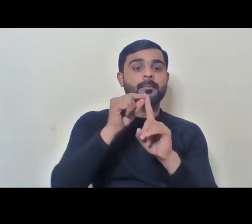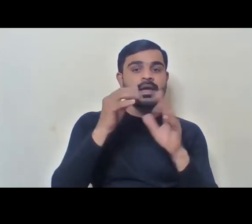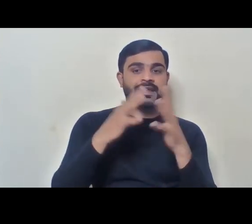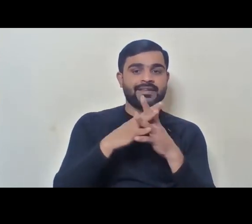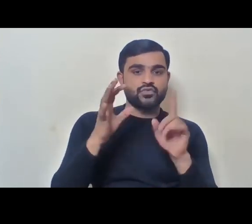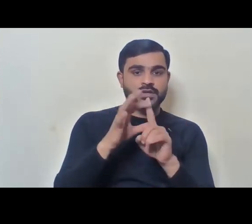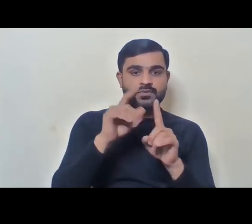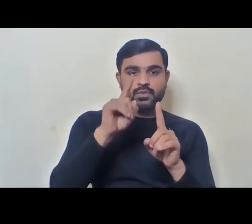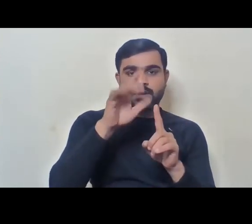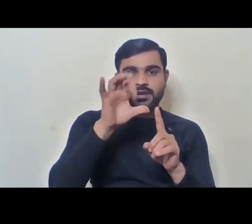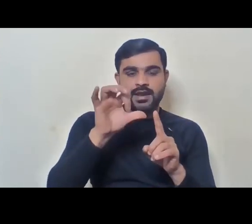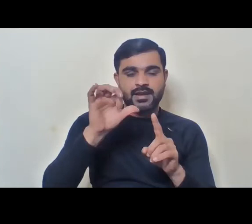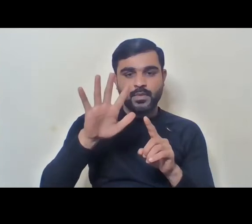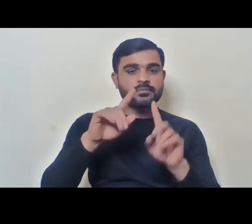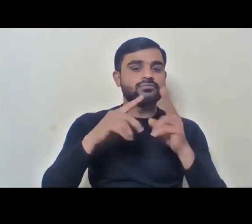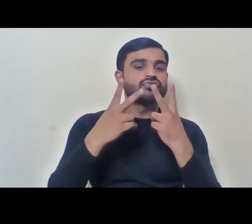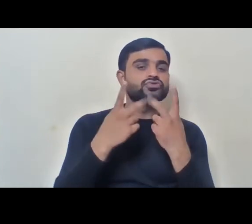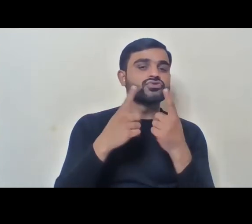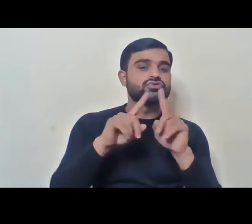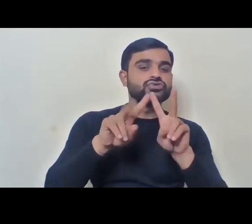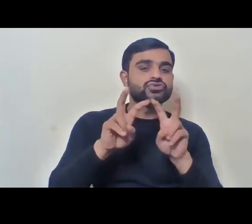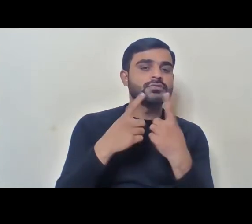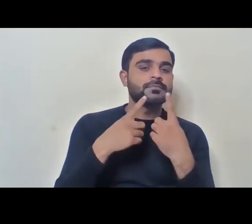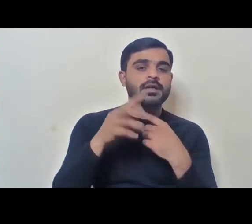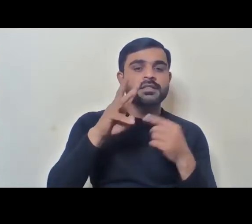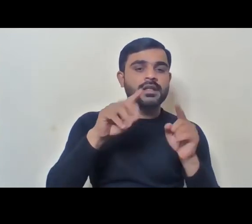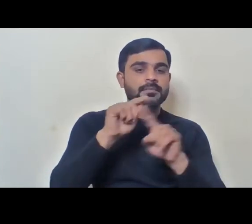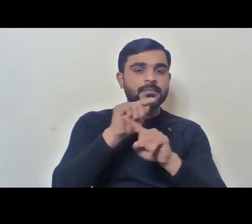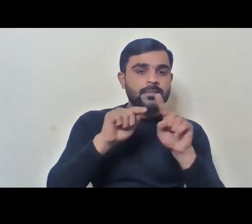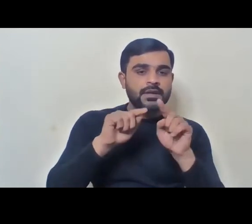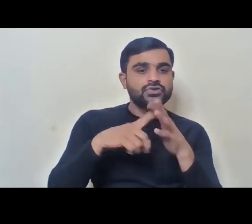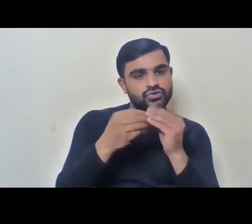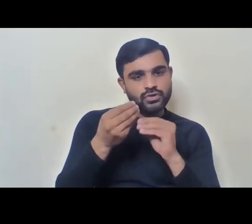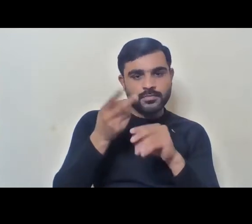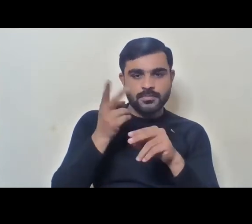Act, it just talks about reservations. And 3% reservations of posts were there.